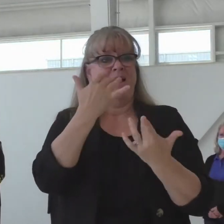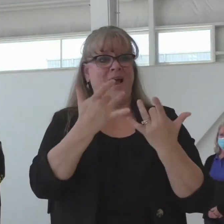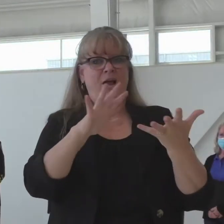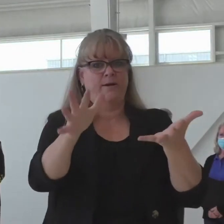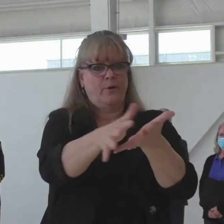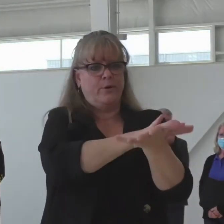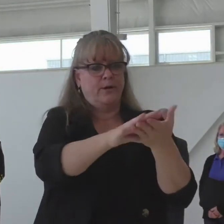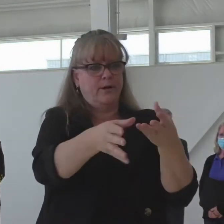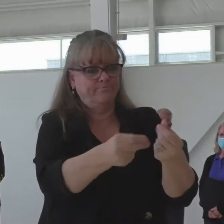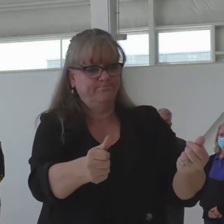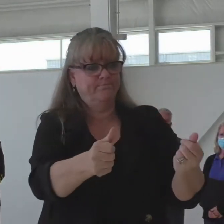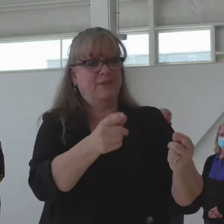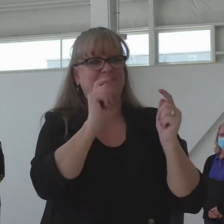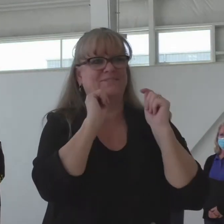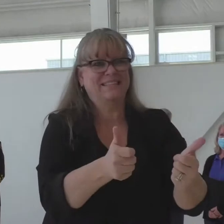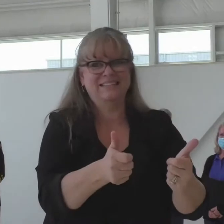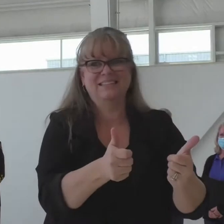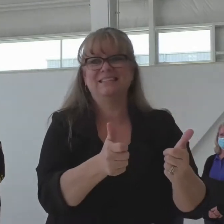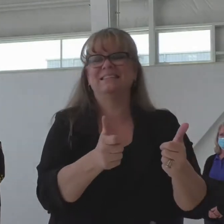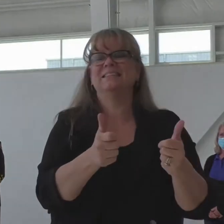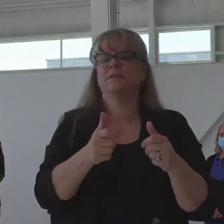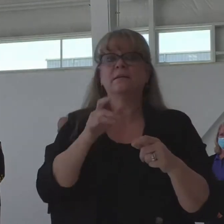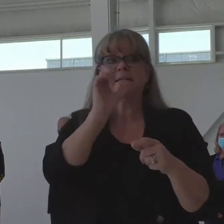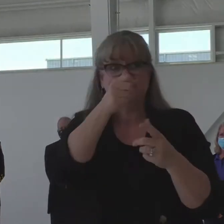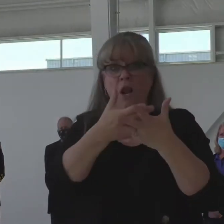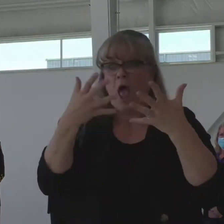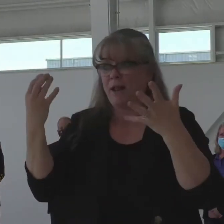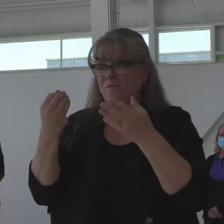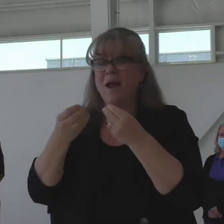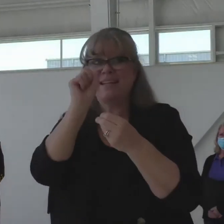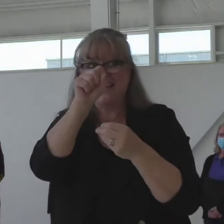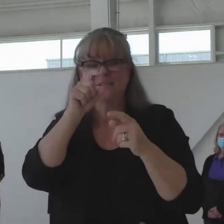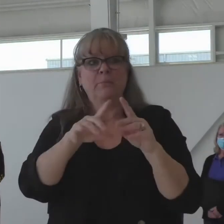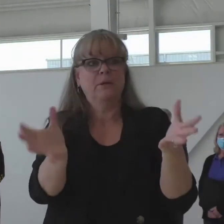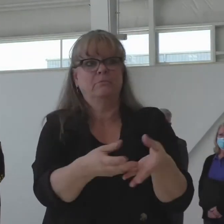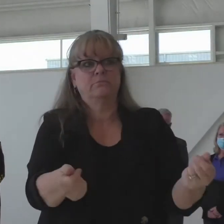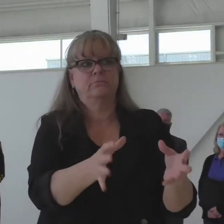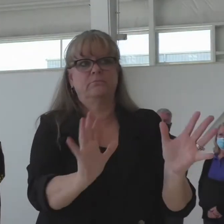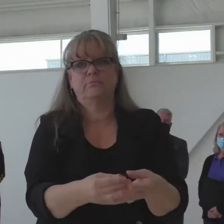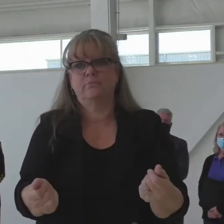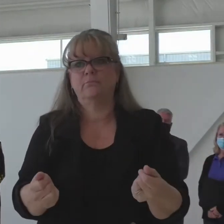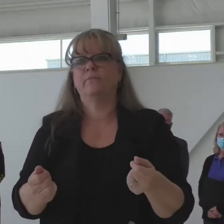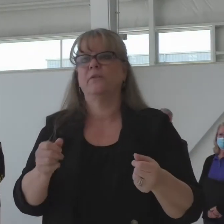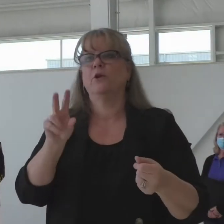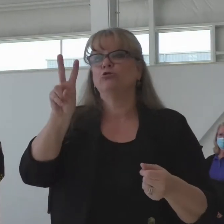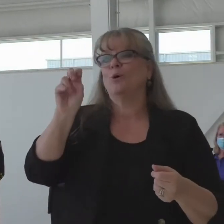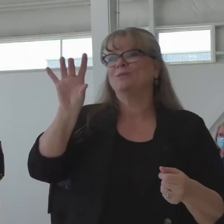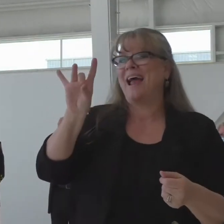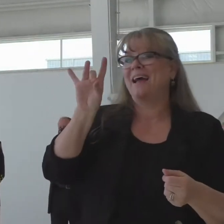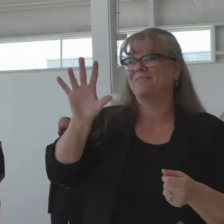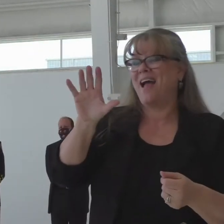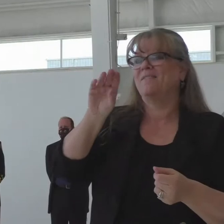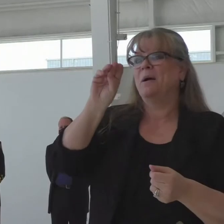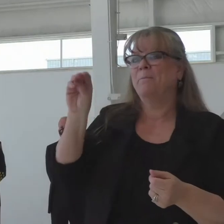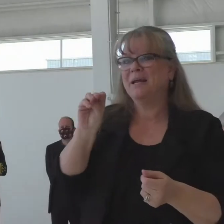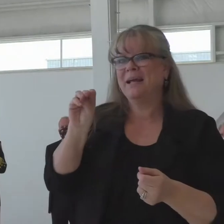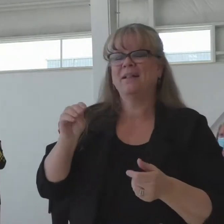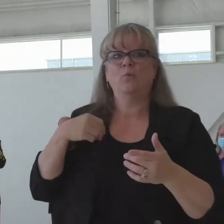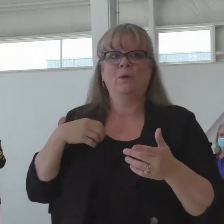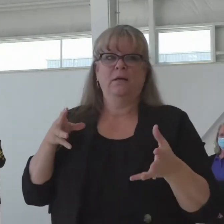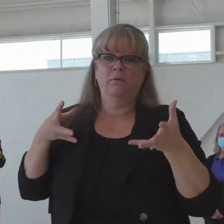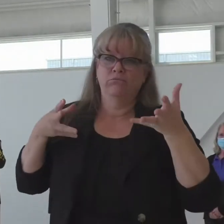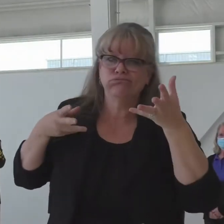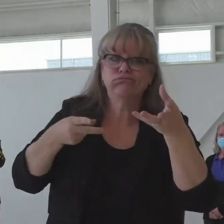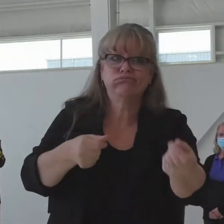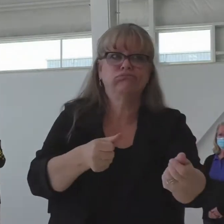money, right? It is a lot of money. But when you look at the $285 million we spent on fires between the federal and state,